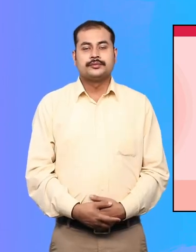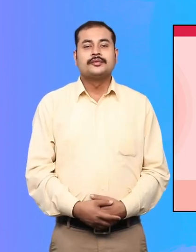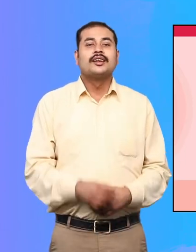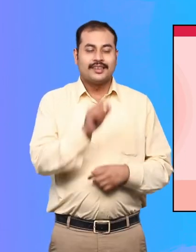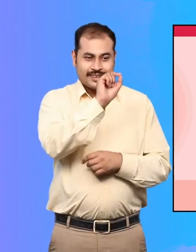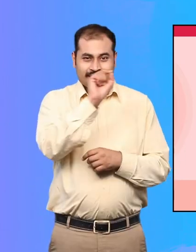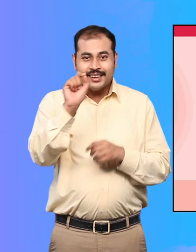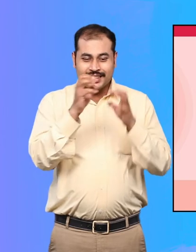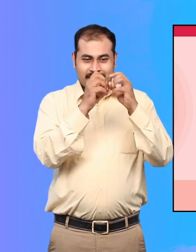Large print